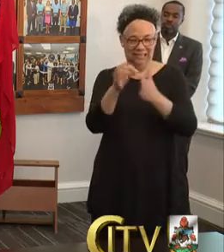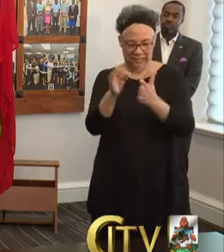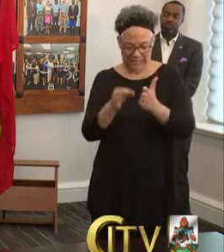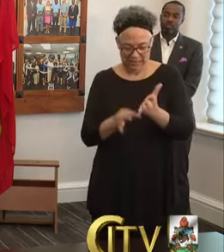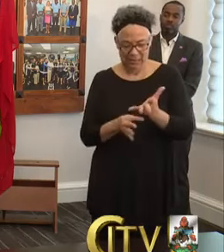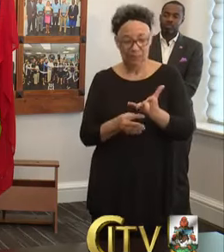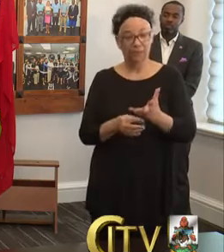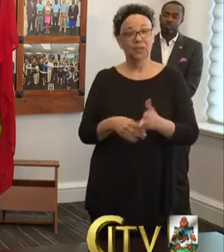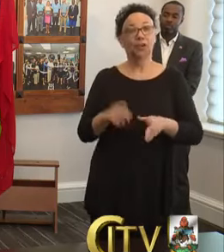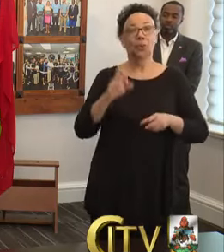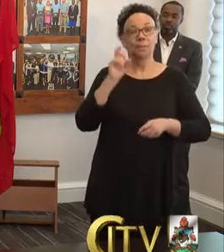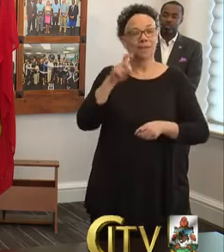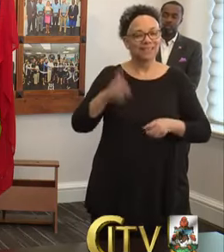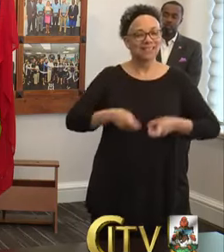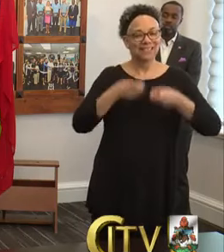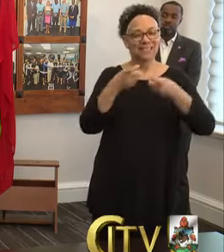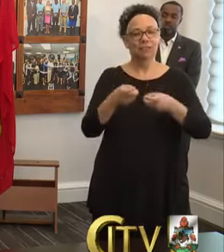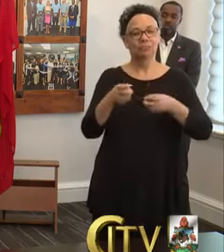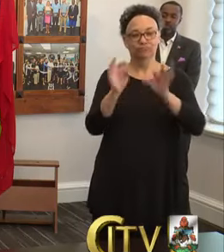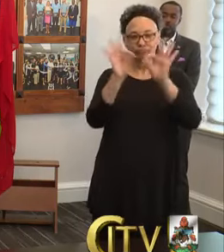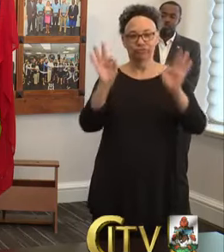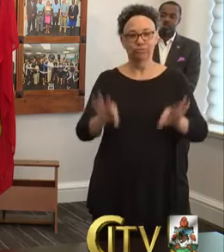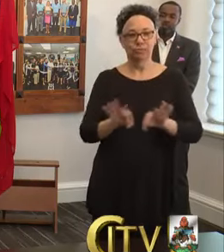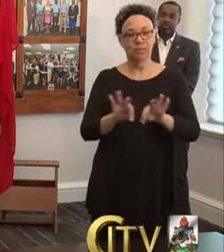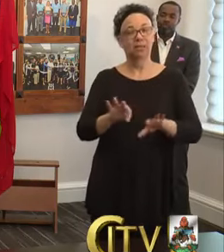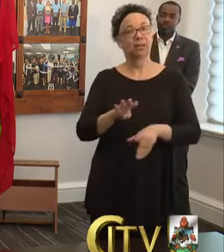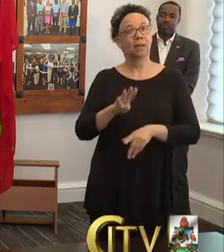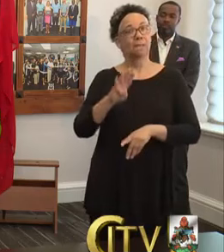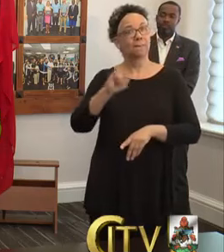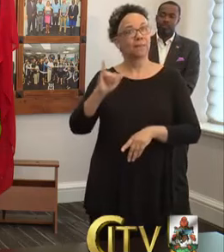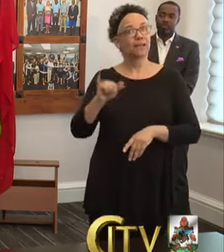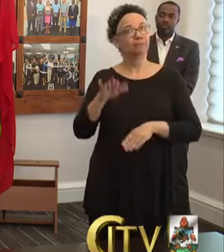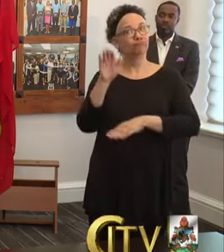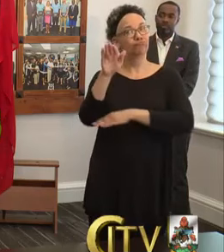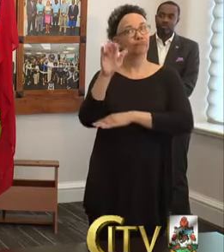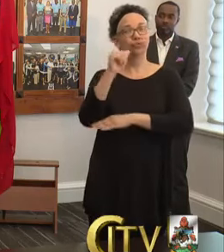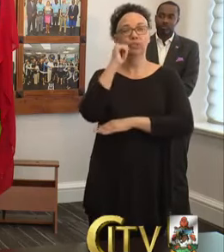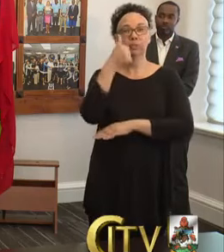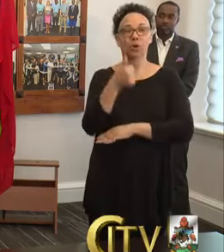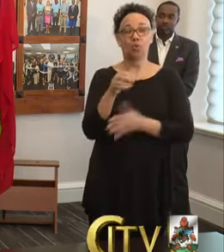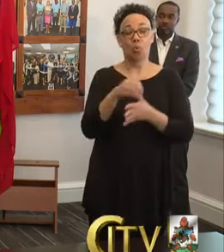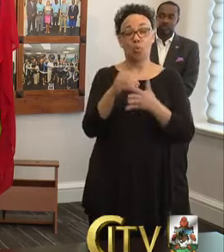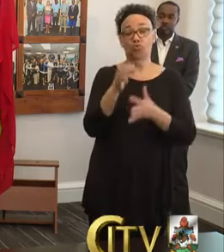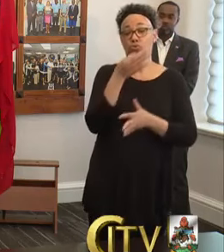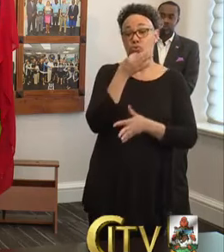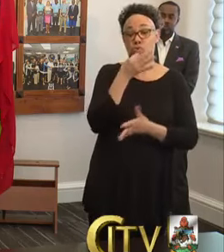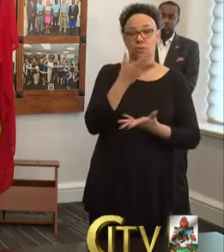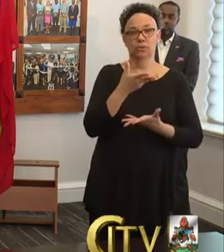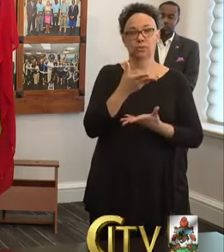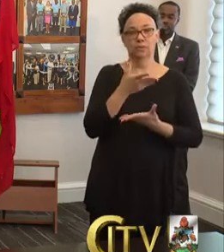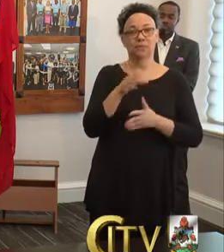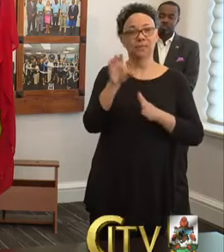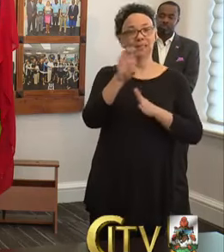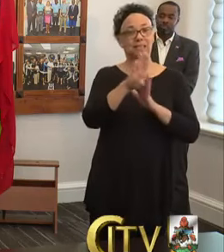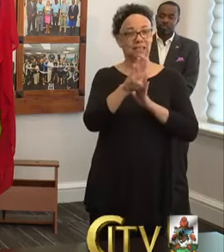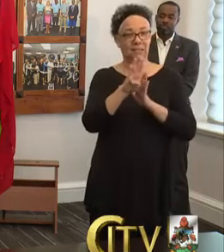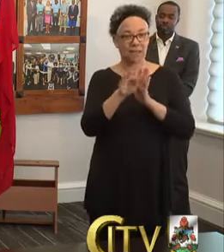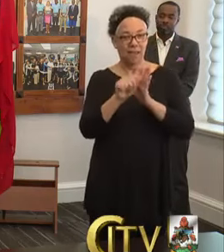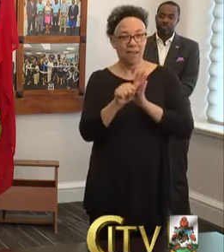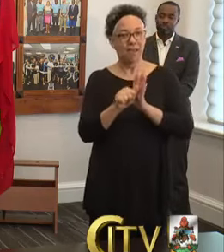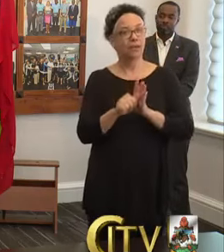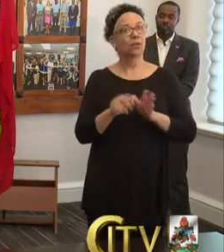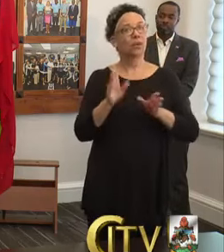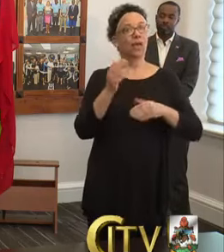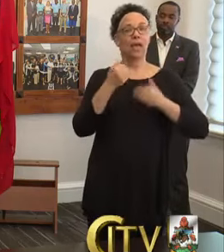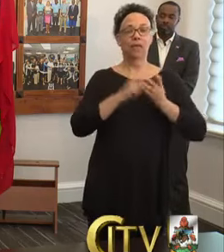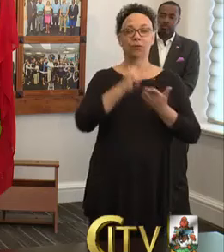to submit these forms by noon day tomorrow, March 31st or sooner. Cedar Bridge Academy will host child care program for children 7